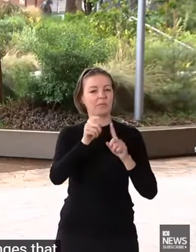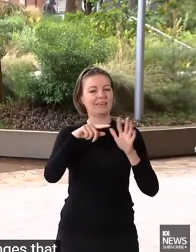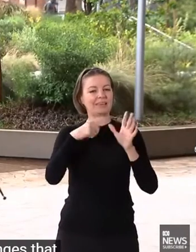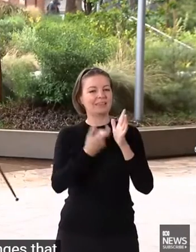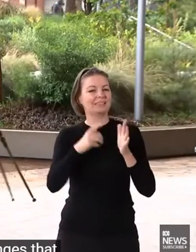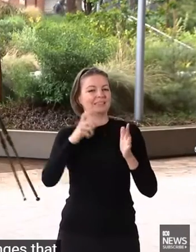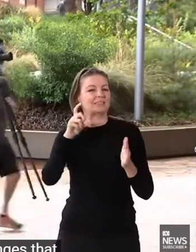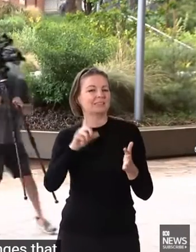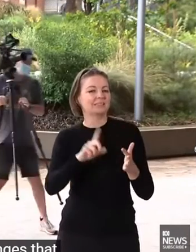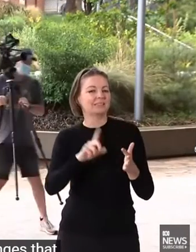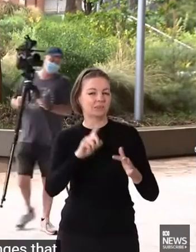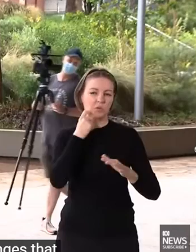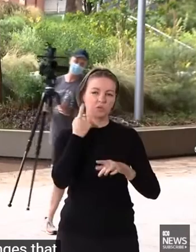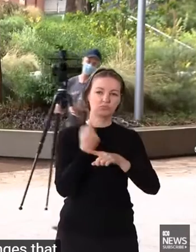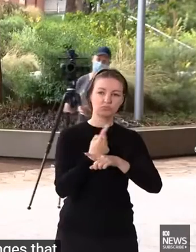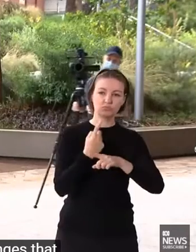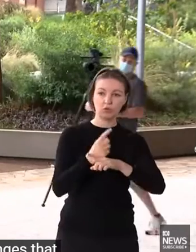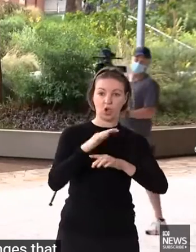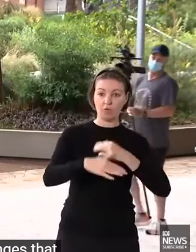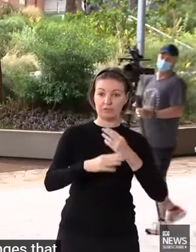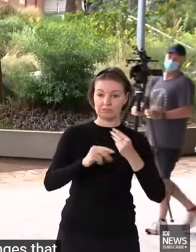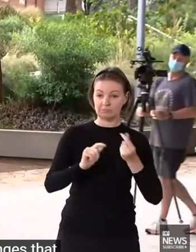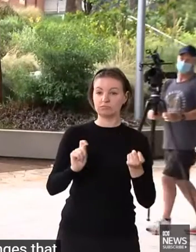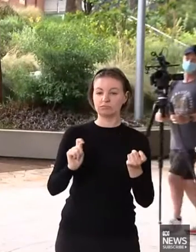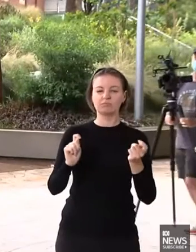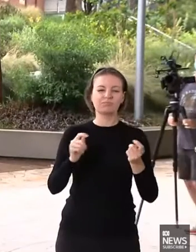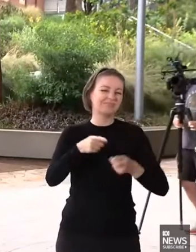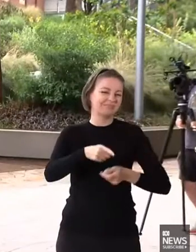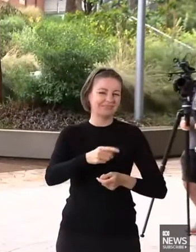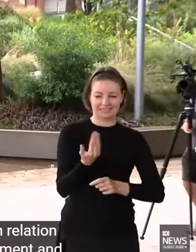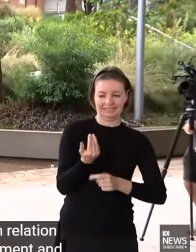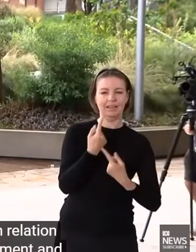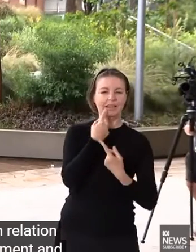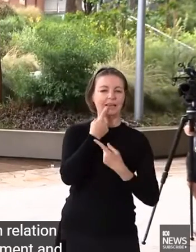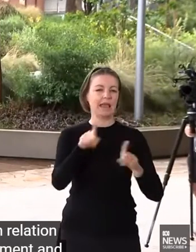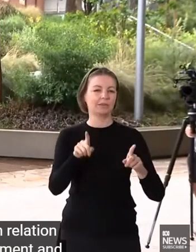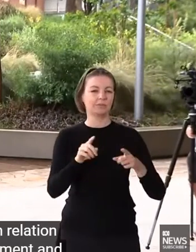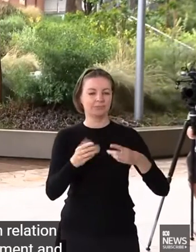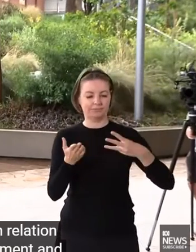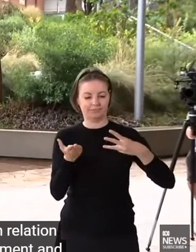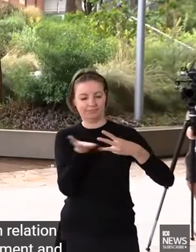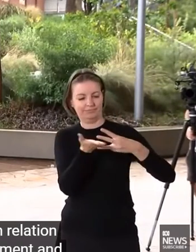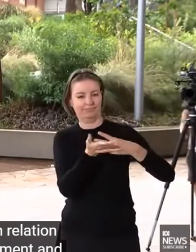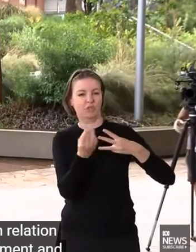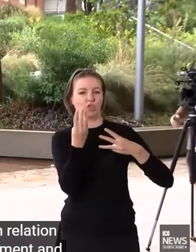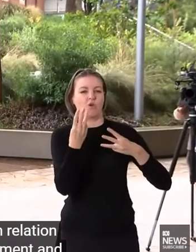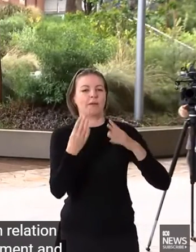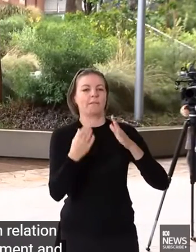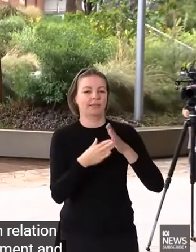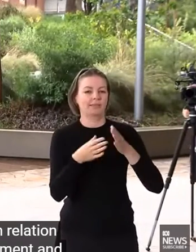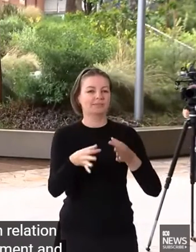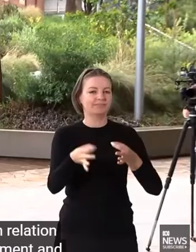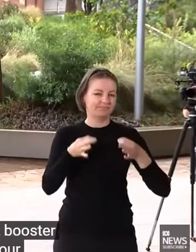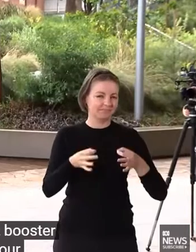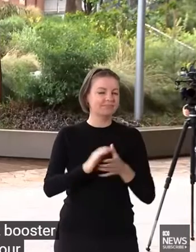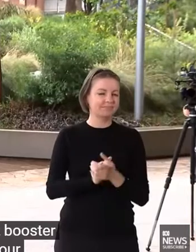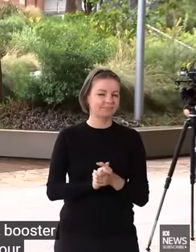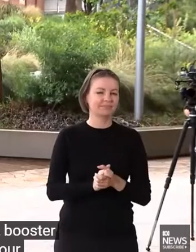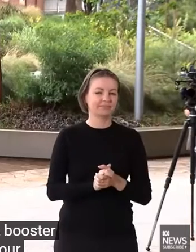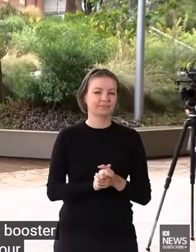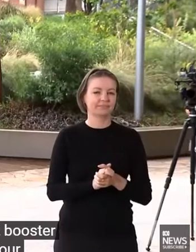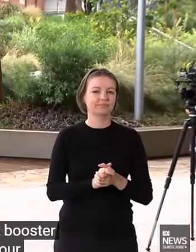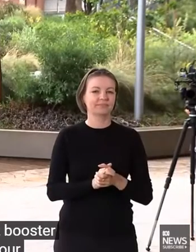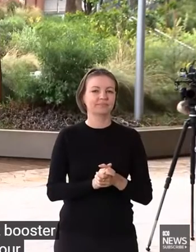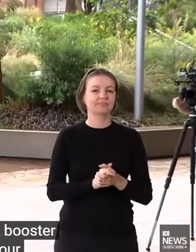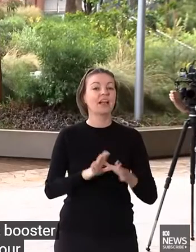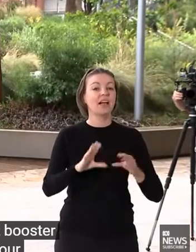we're making today in relation to that amendment and bringing forward that booster eligibility from four months to three months. And then Minister Hazard